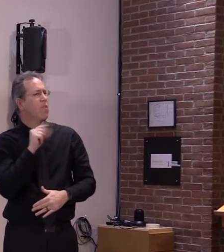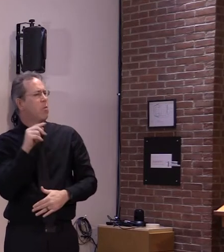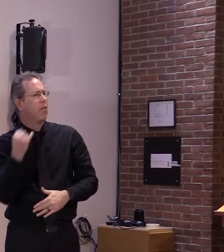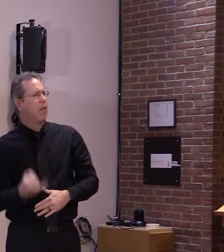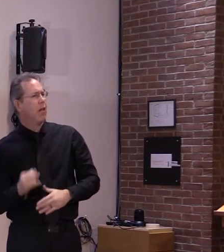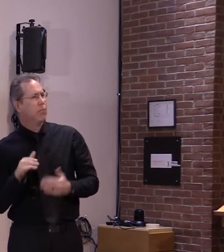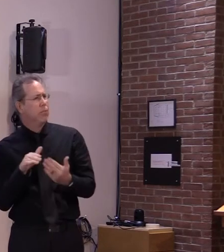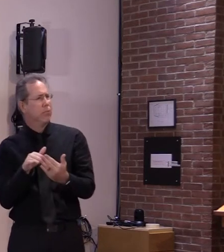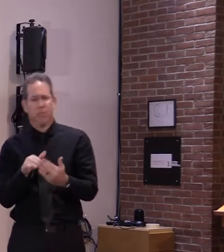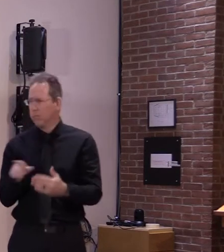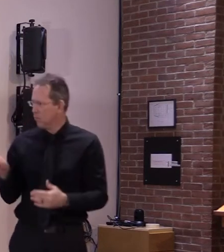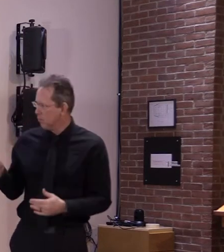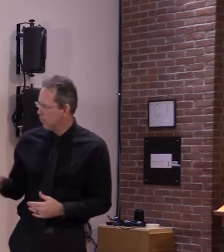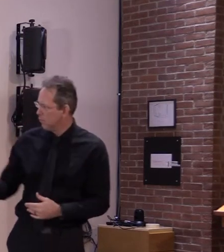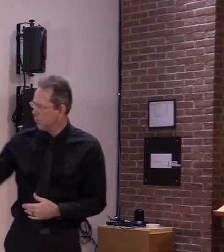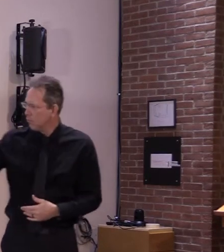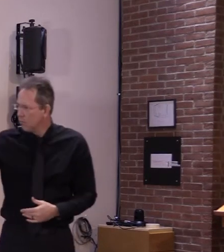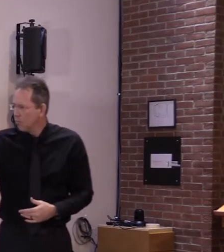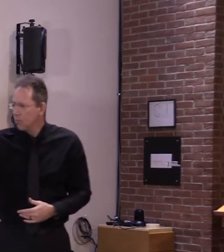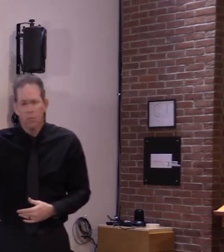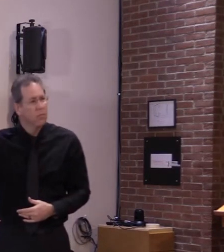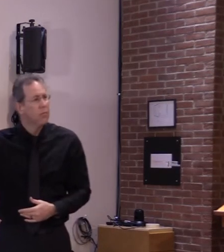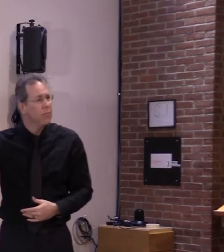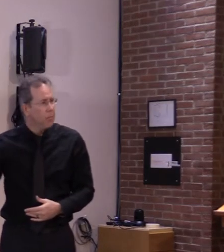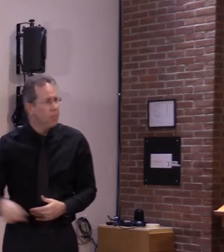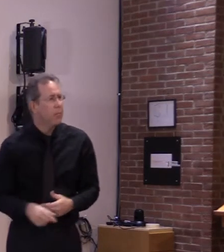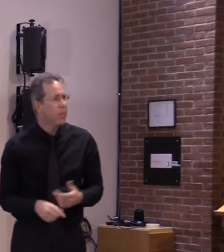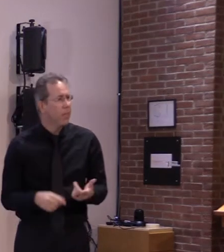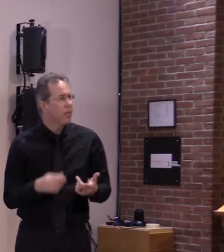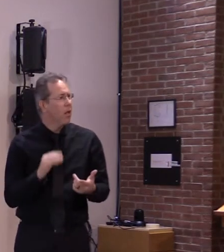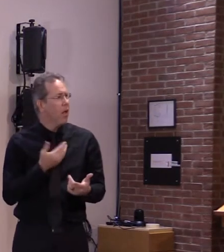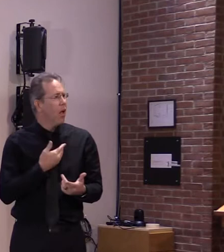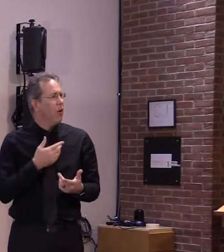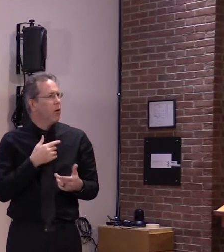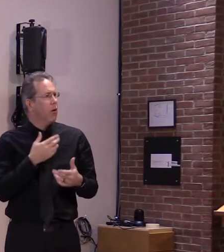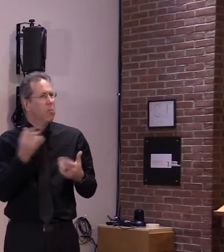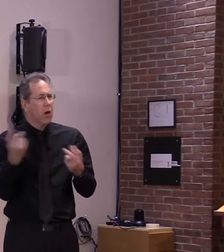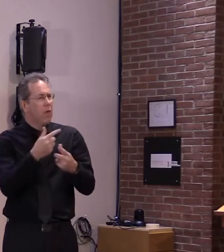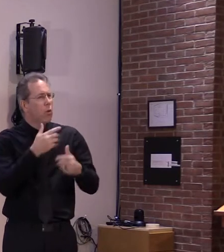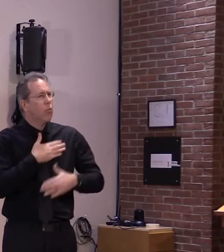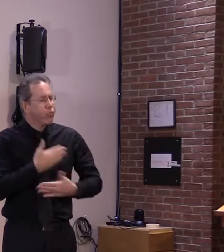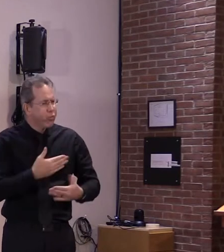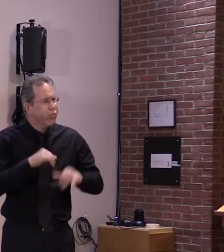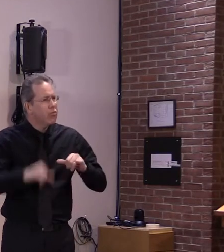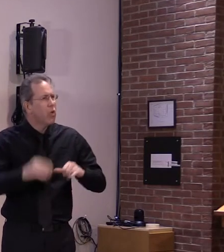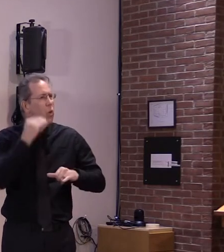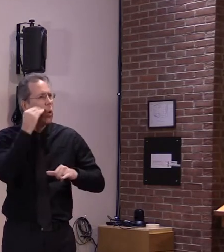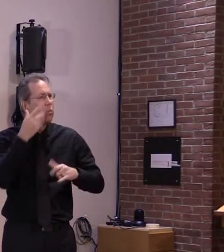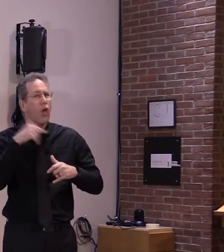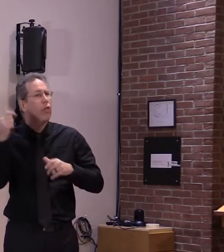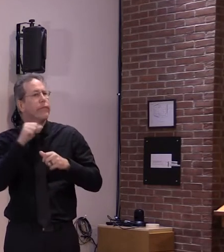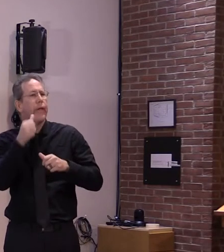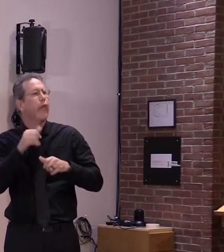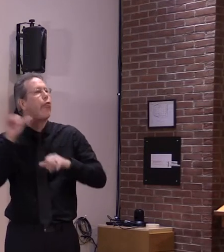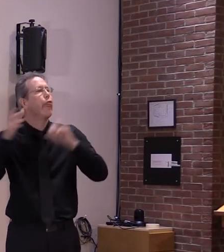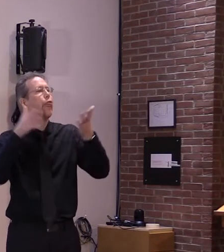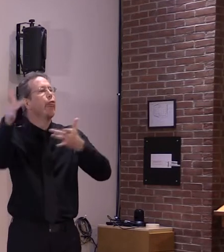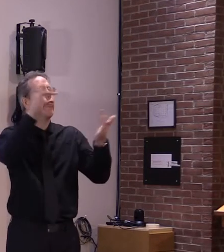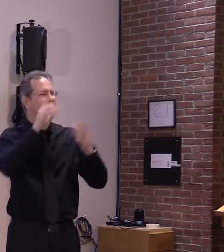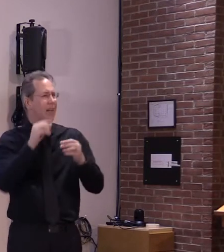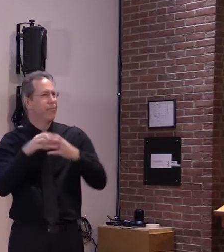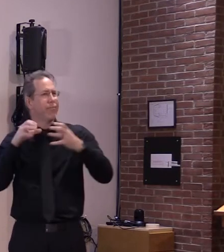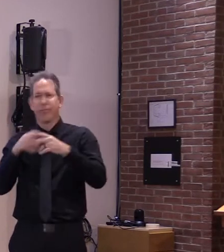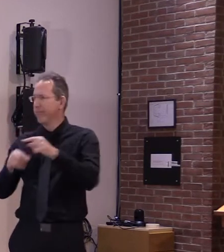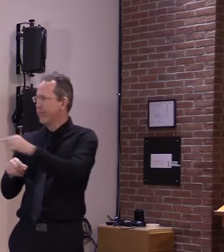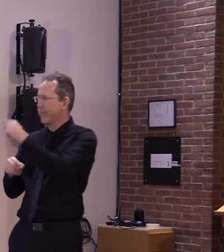in our case counts we feared that our cases might surge in the weeks following thanksgiving like they had in canada and